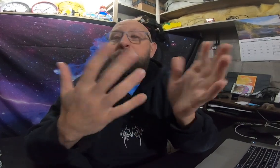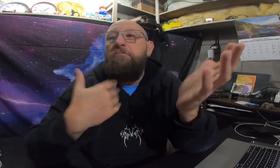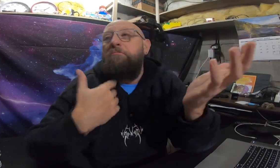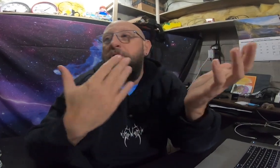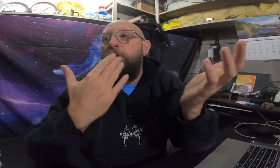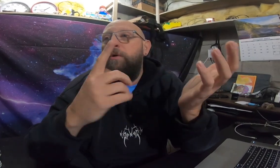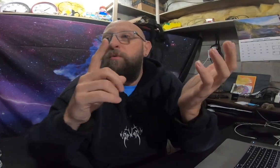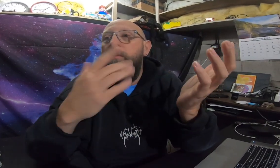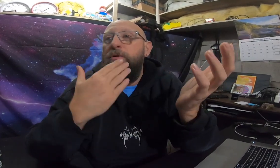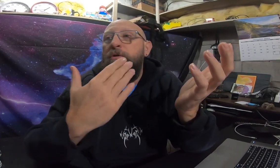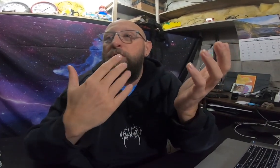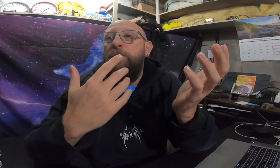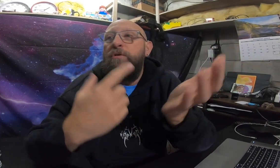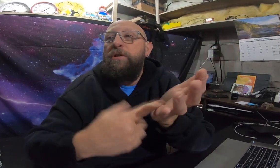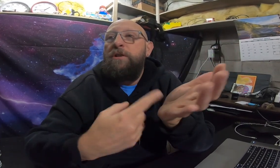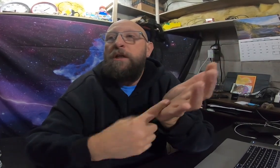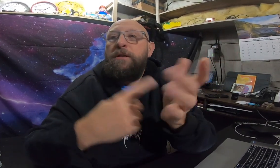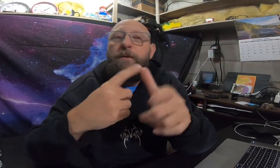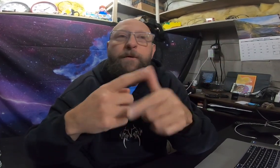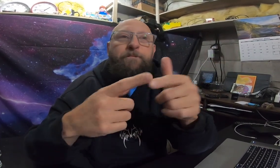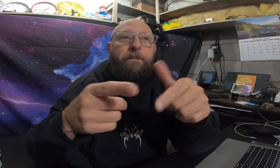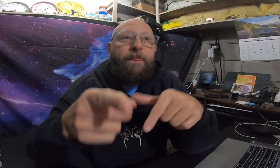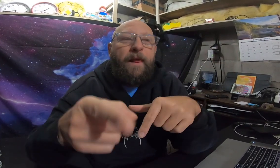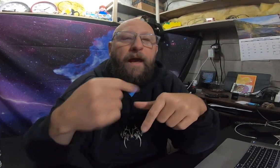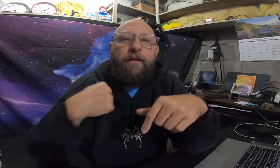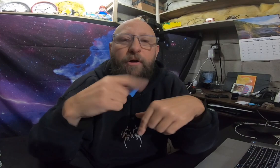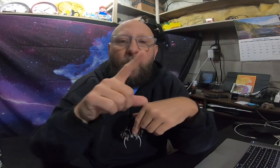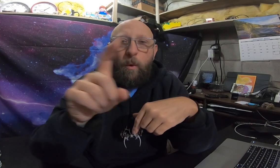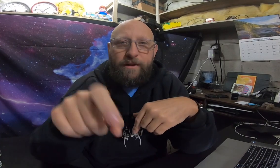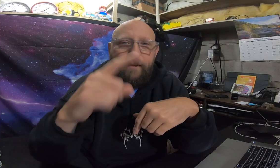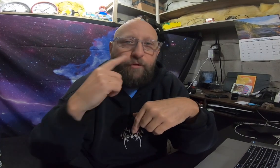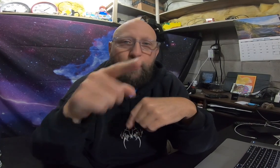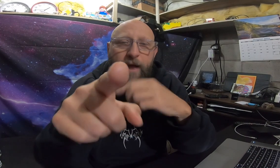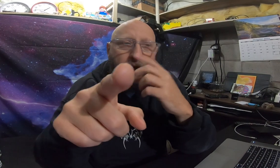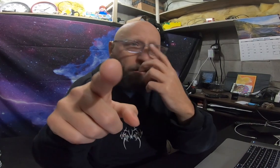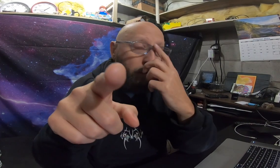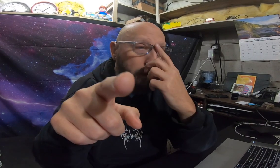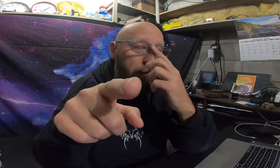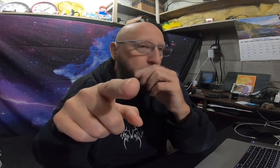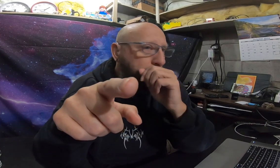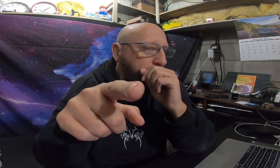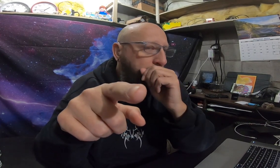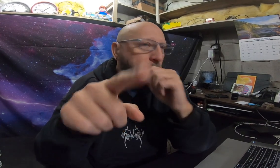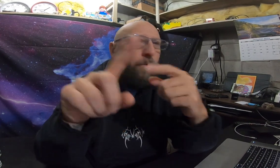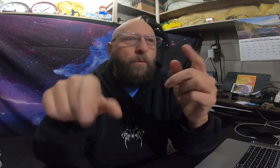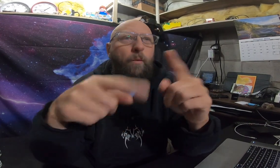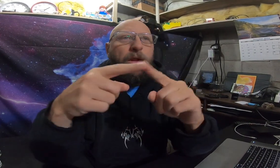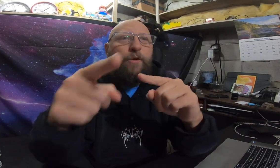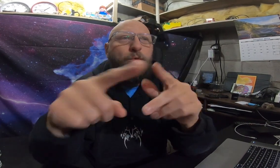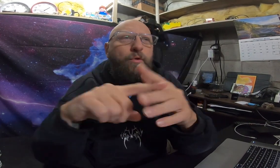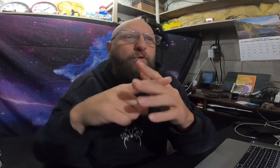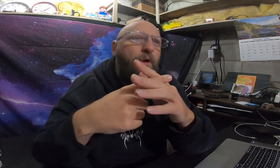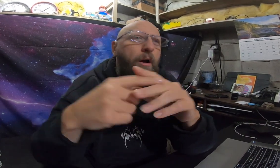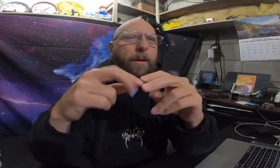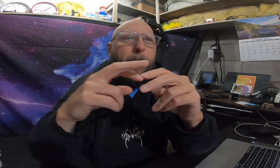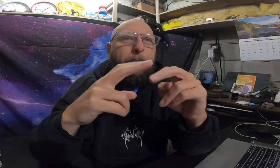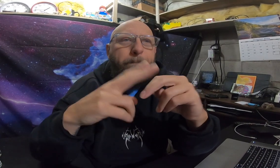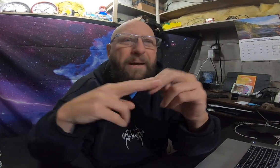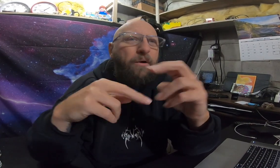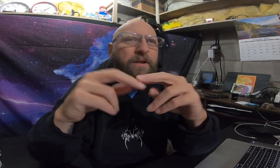it's a good discussion then i have a question for you guys when you start building